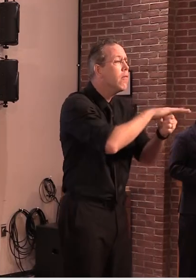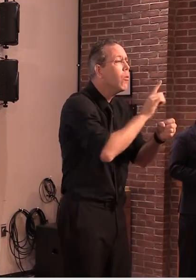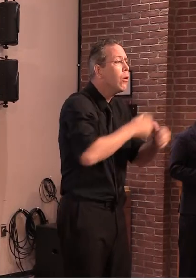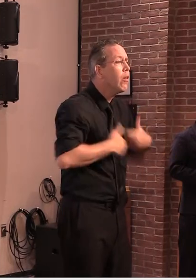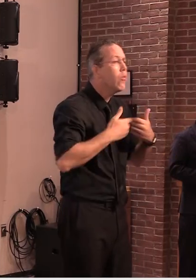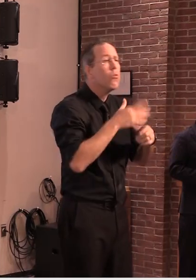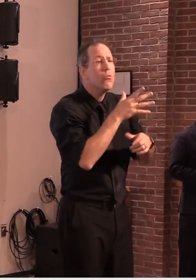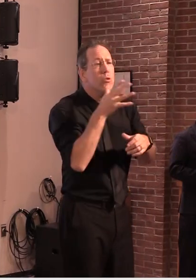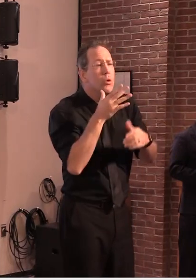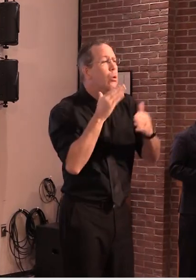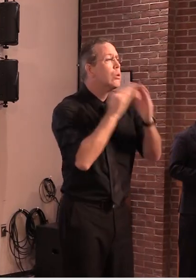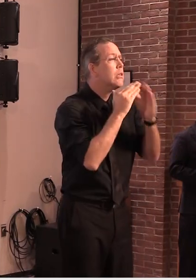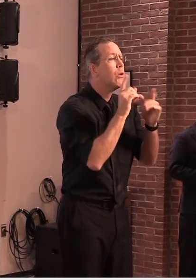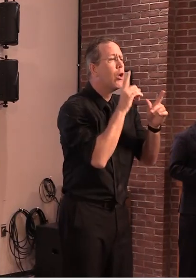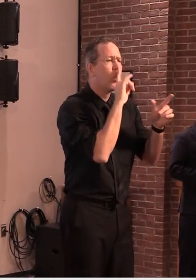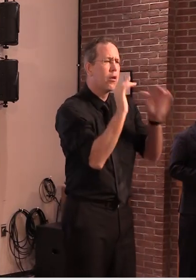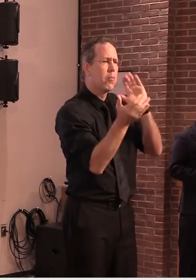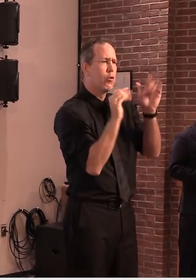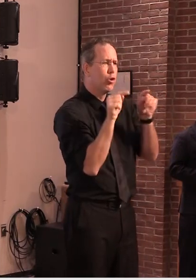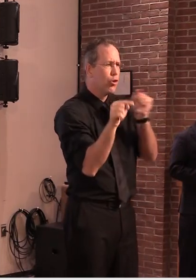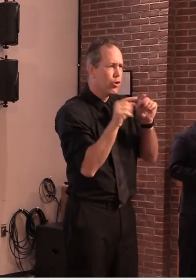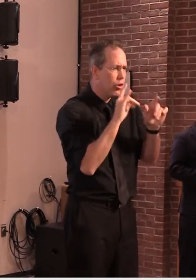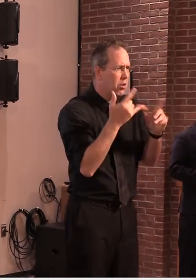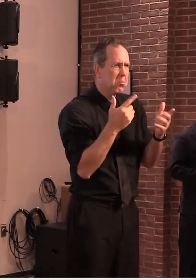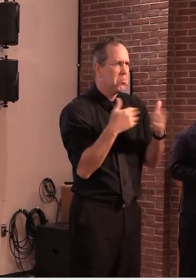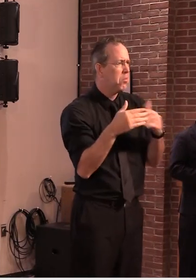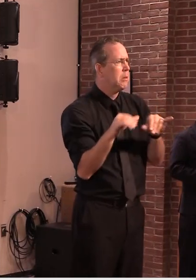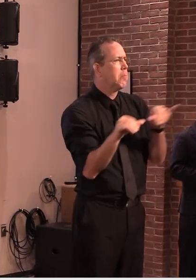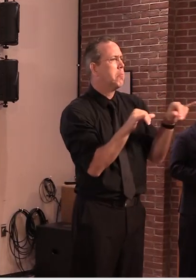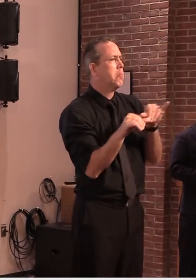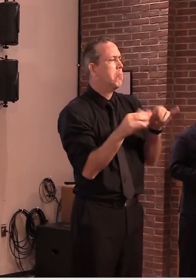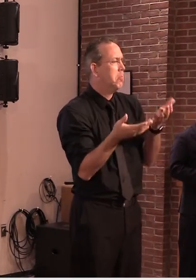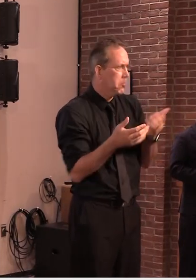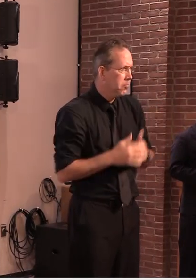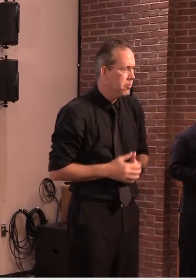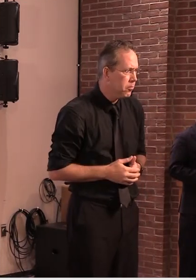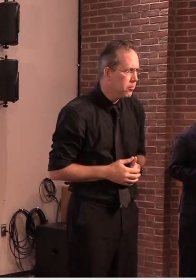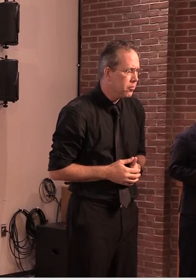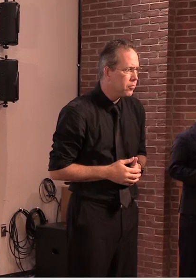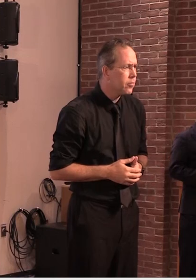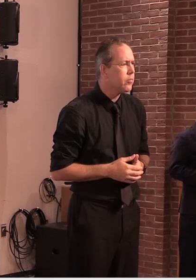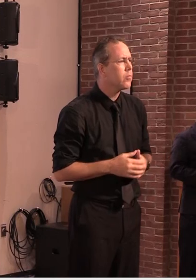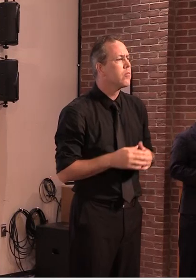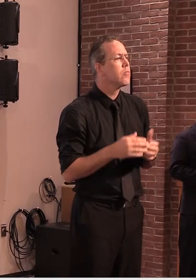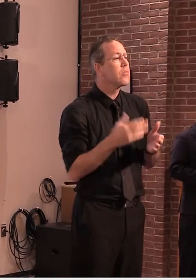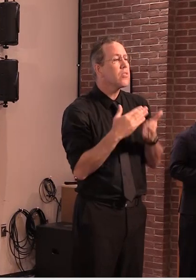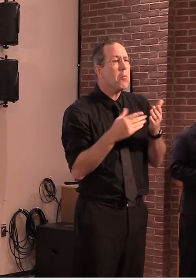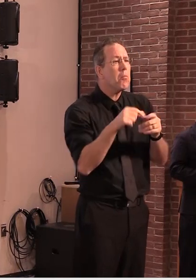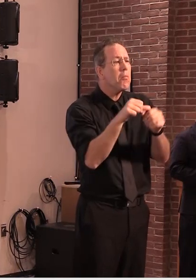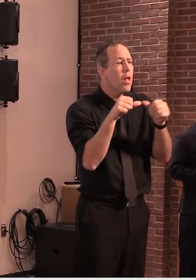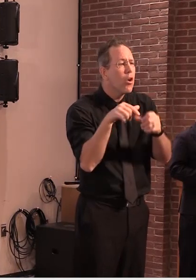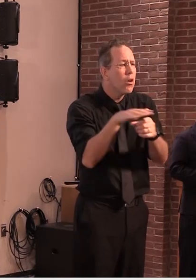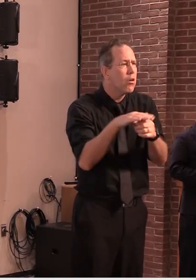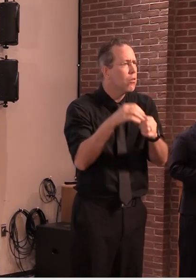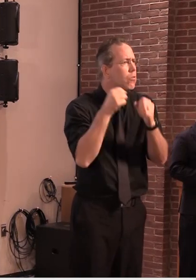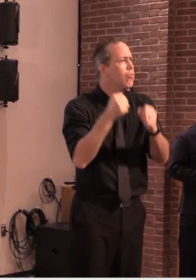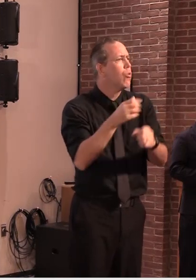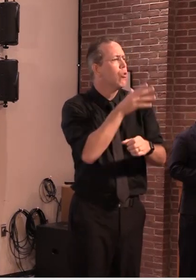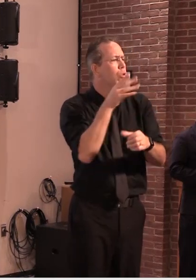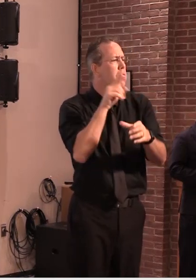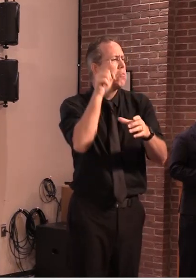COVID-19 experience. Even highly rural areas are now showing significant case infection rates.